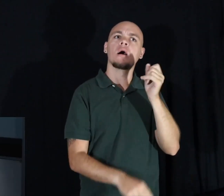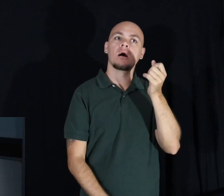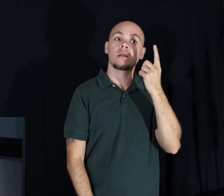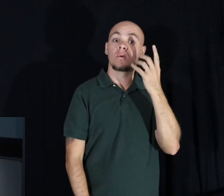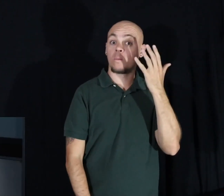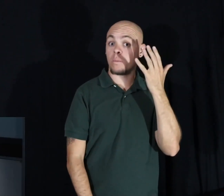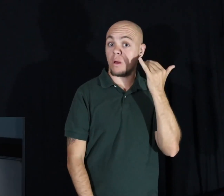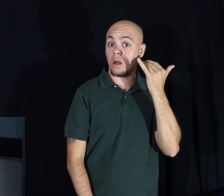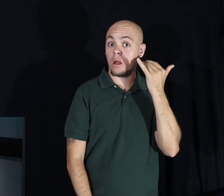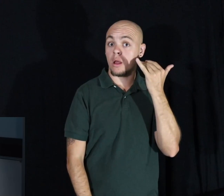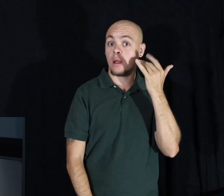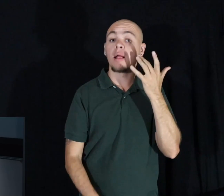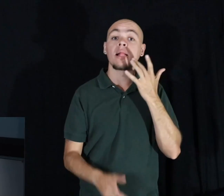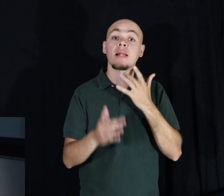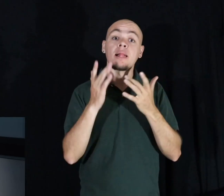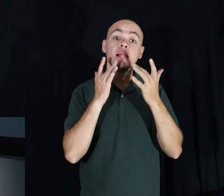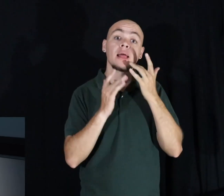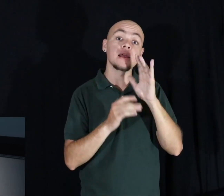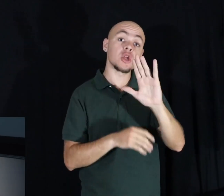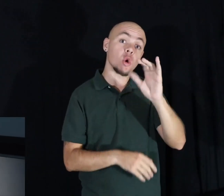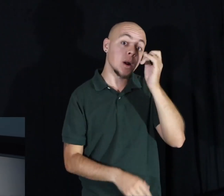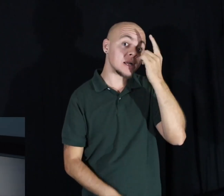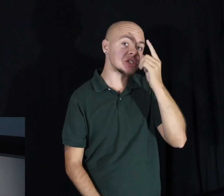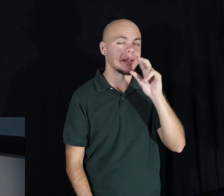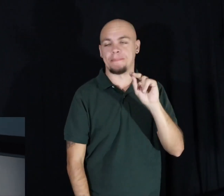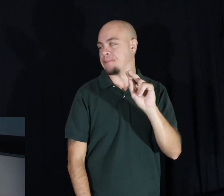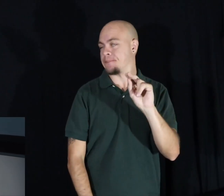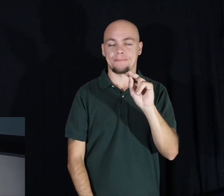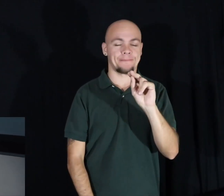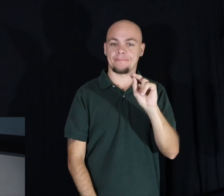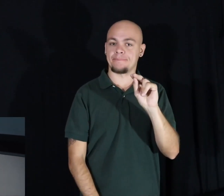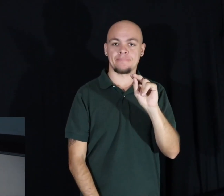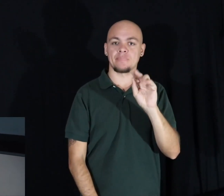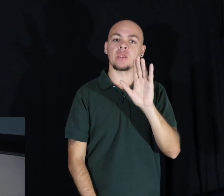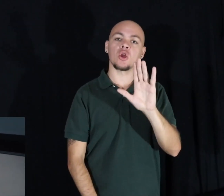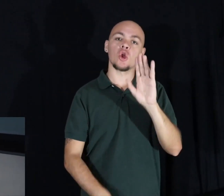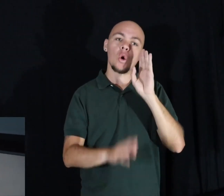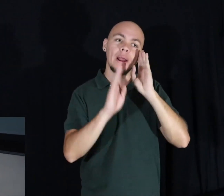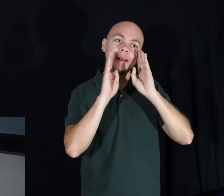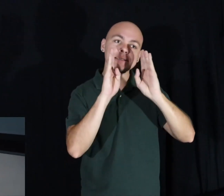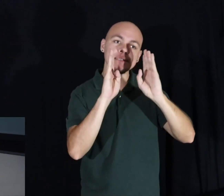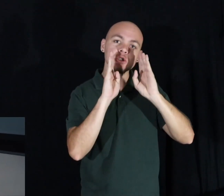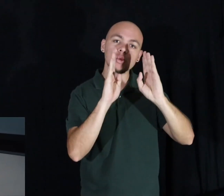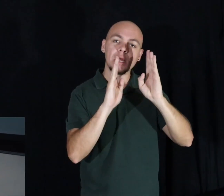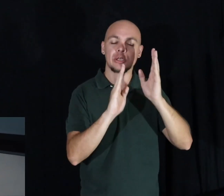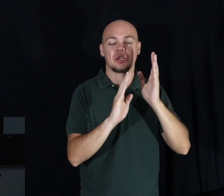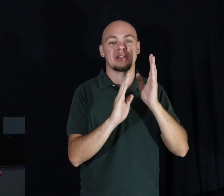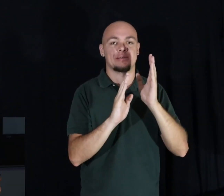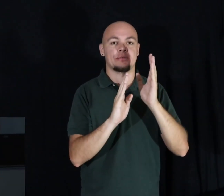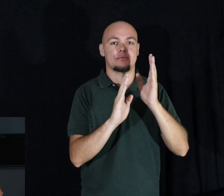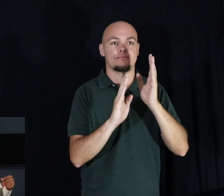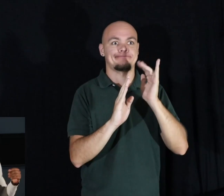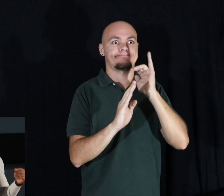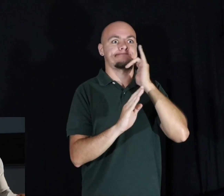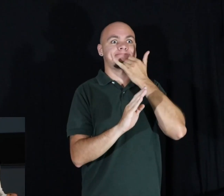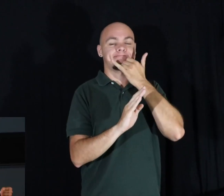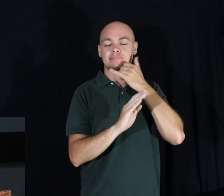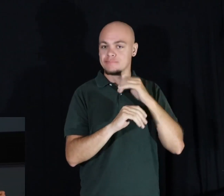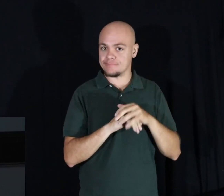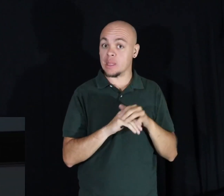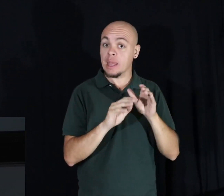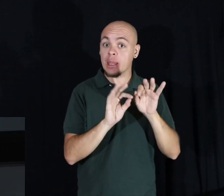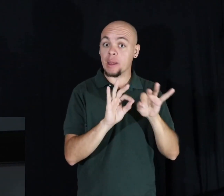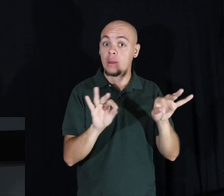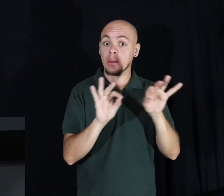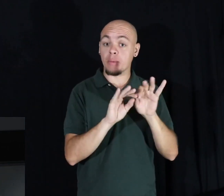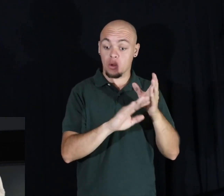reason for this is not a lack of understanding, but more so a lapse of concentration. And one way we can improve our